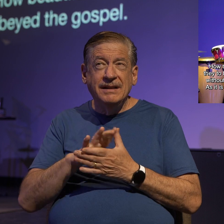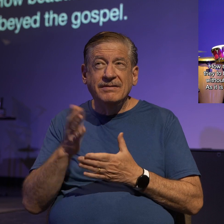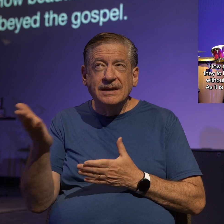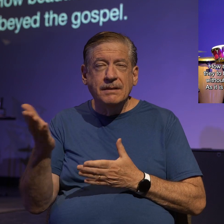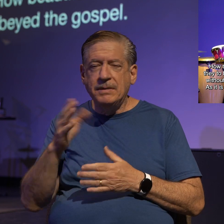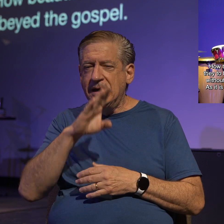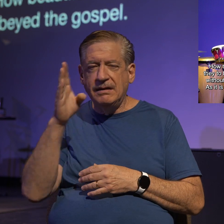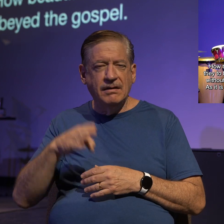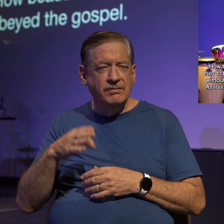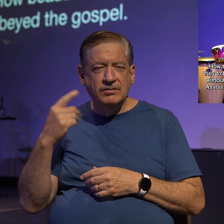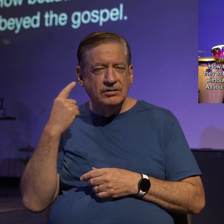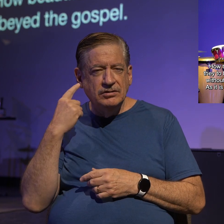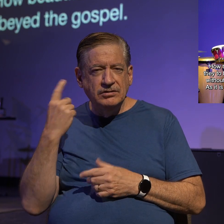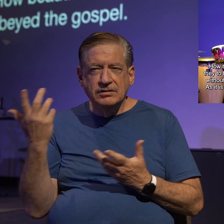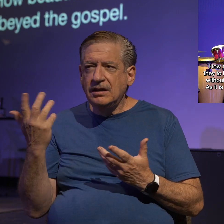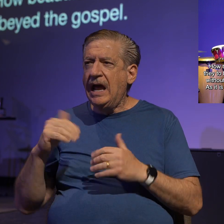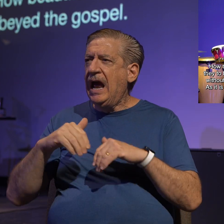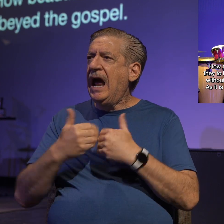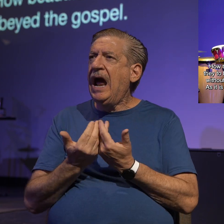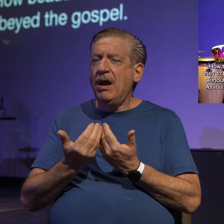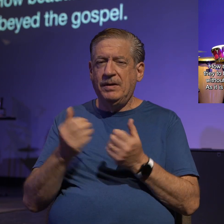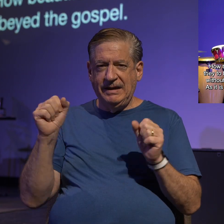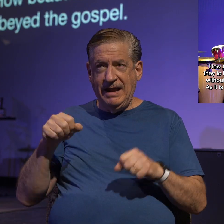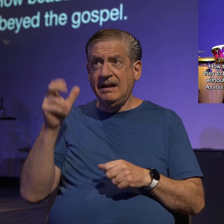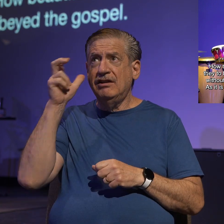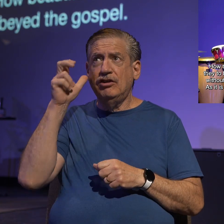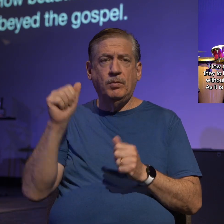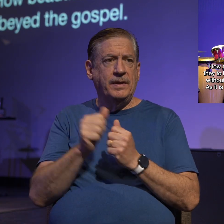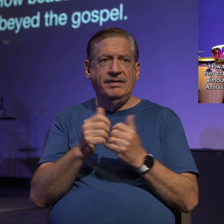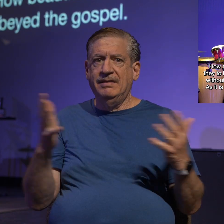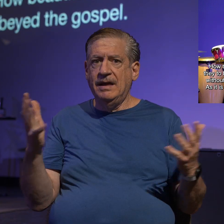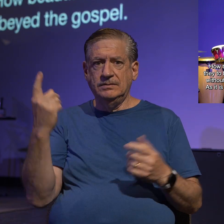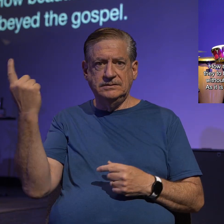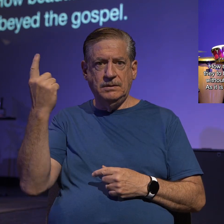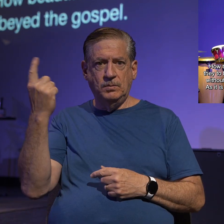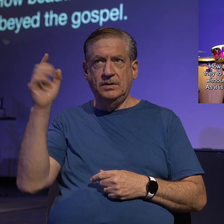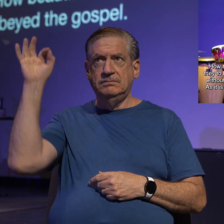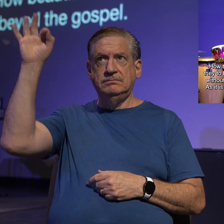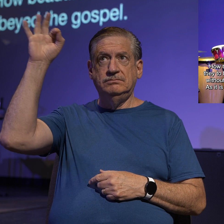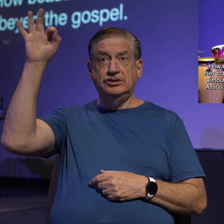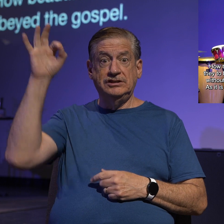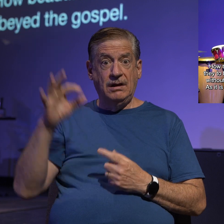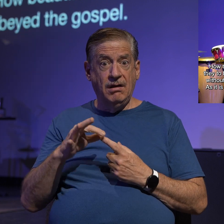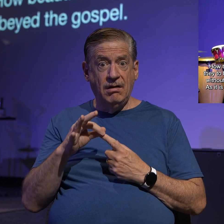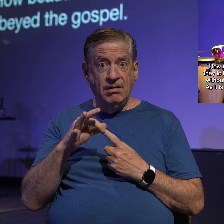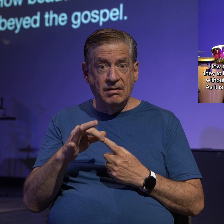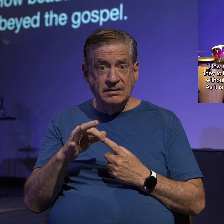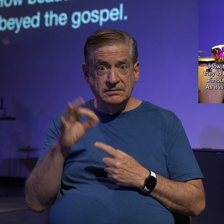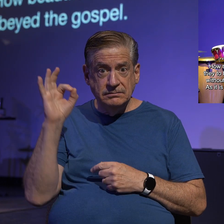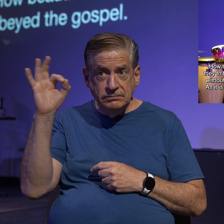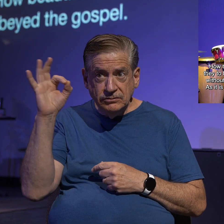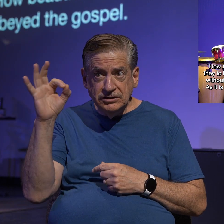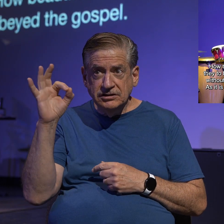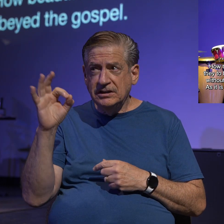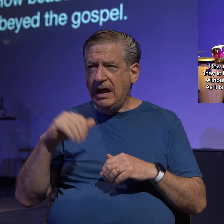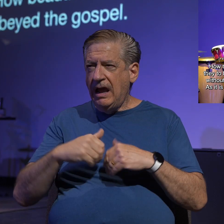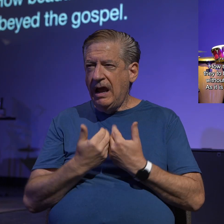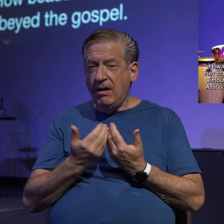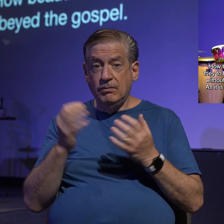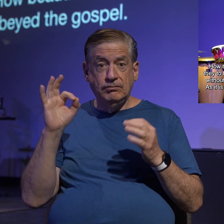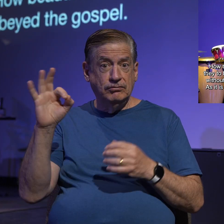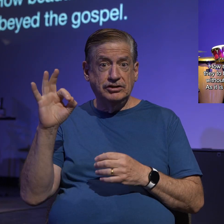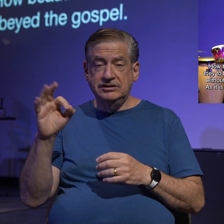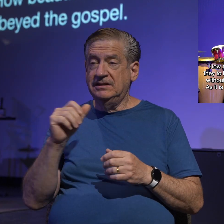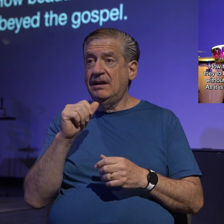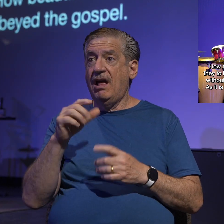of whom they have never heard? And how are they to hear without someone preaching? And unless they are to preach, and how are they to preach unless